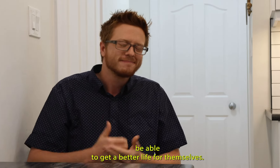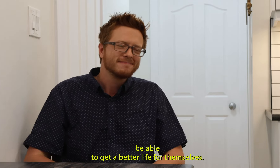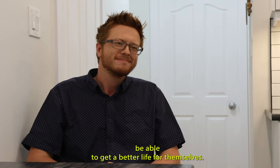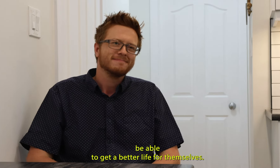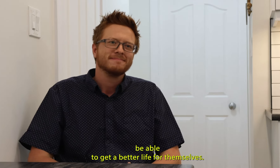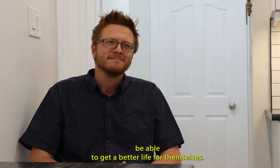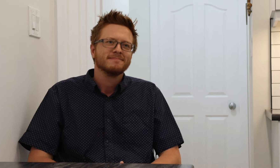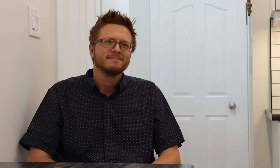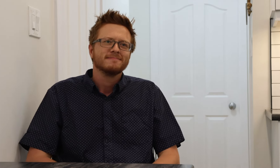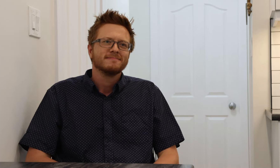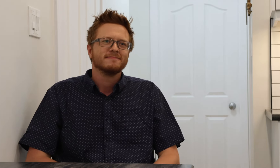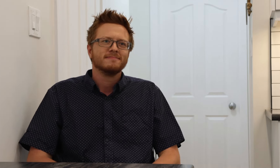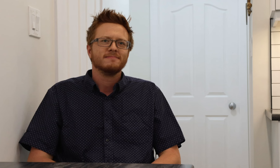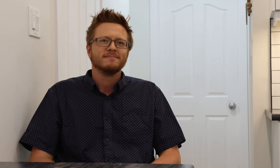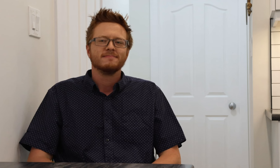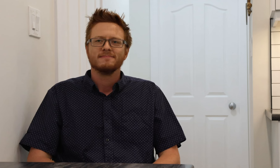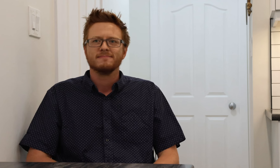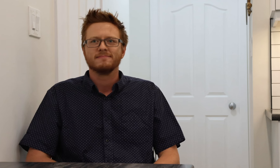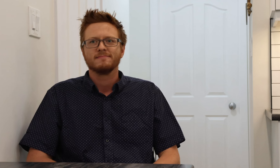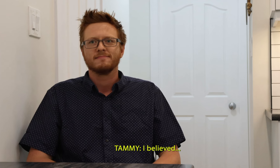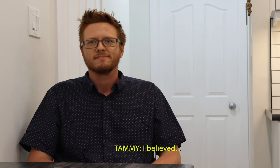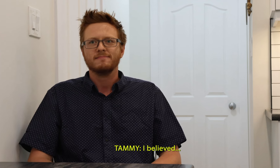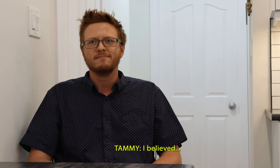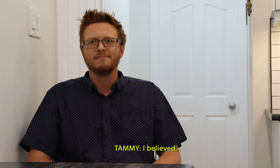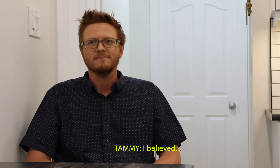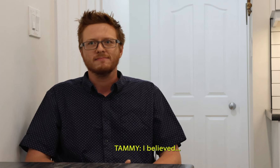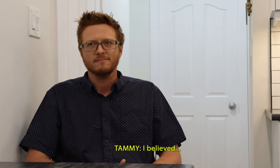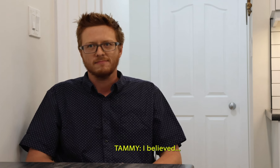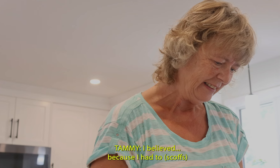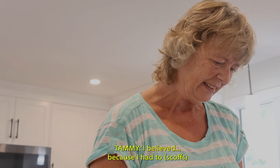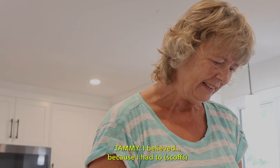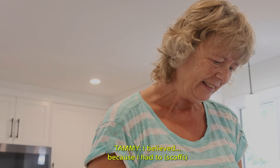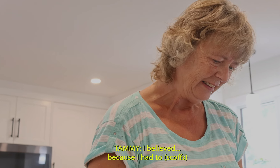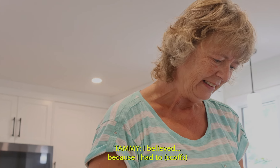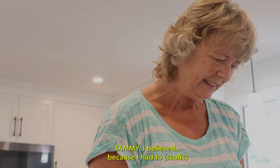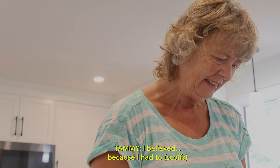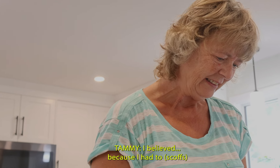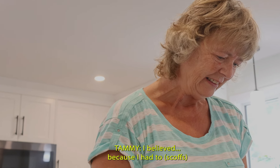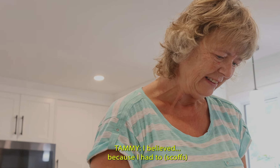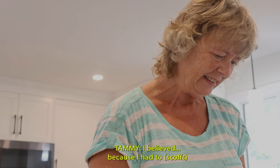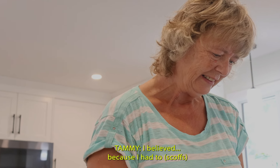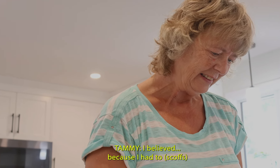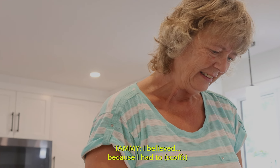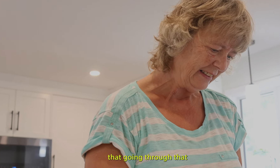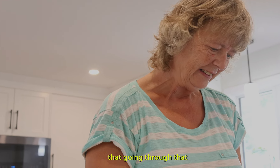life for themselves. I believed, because I had to, that